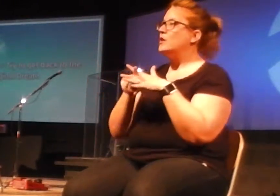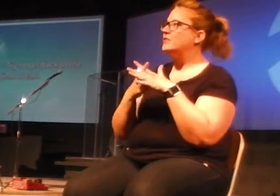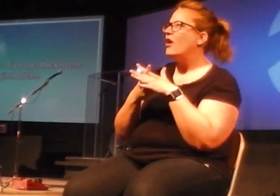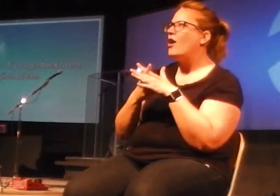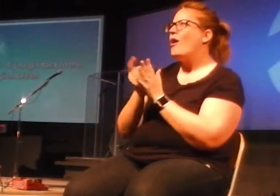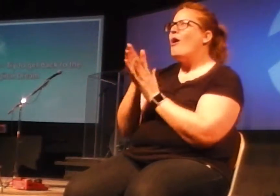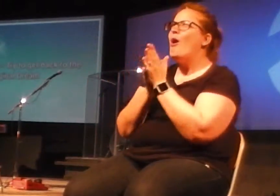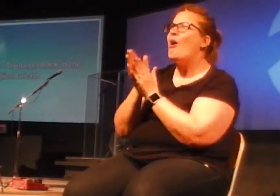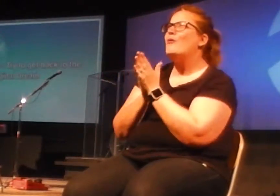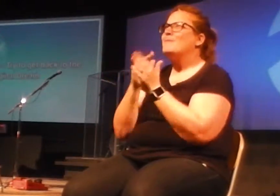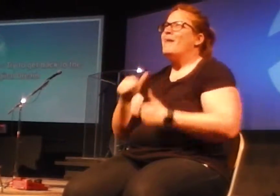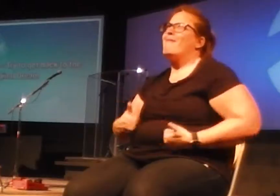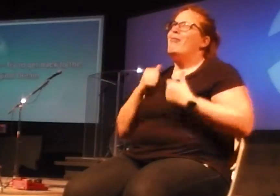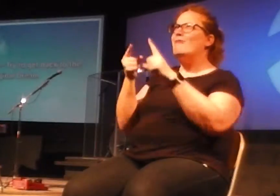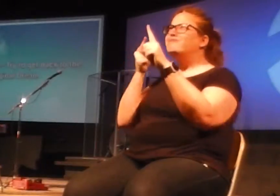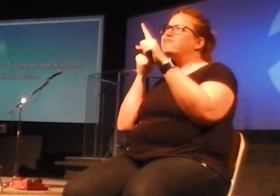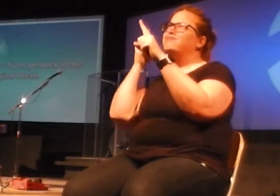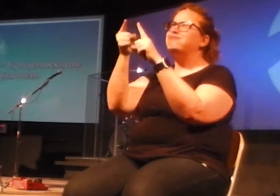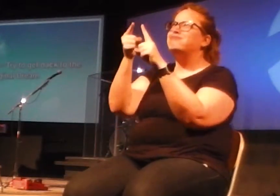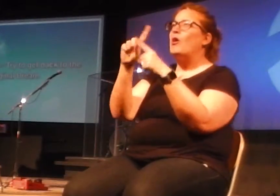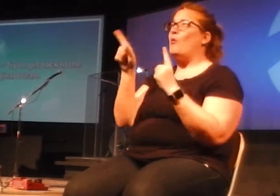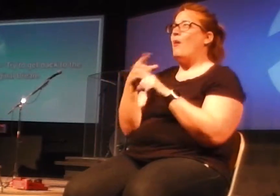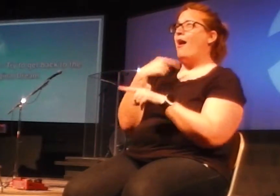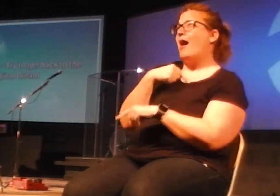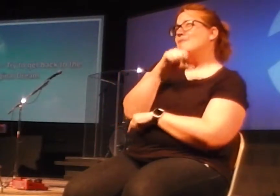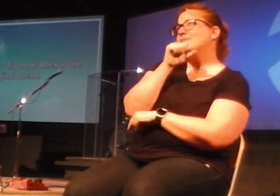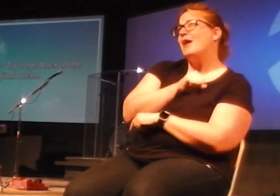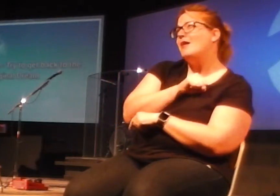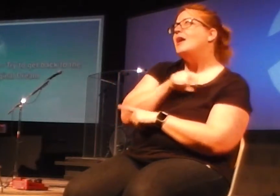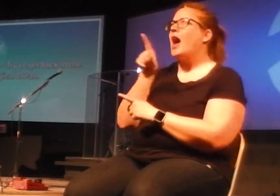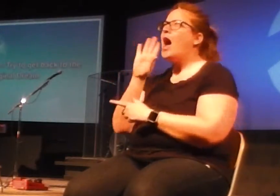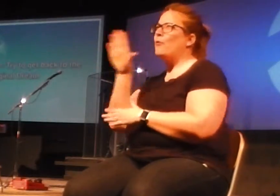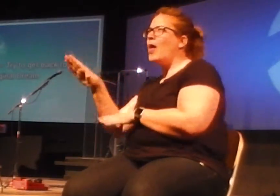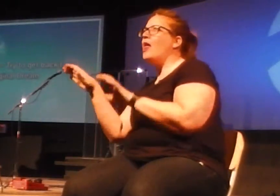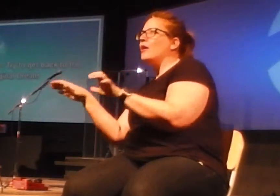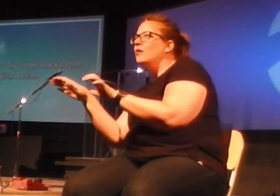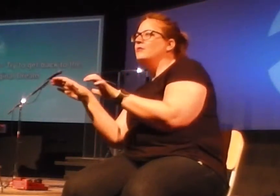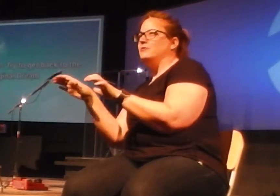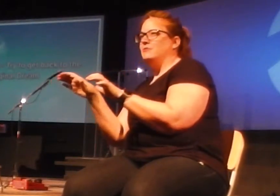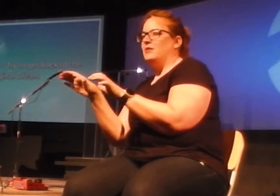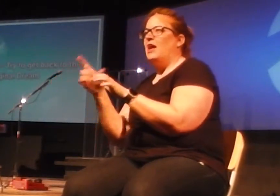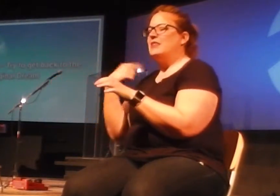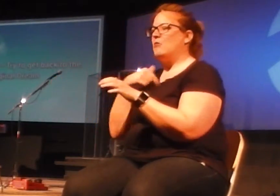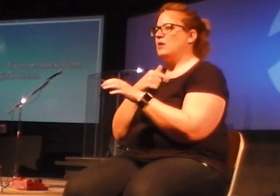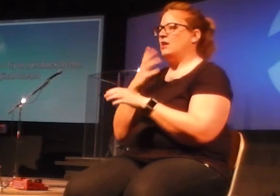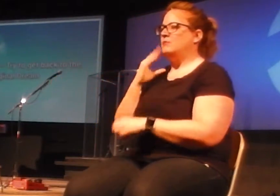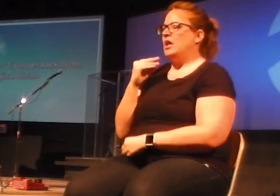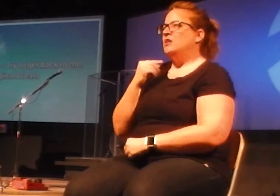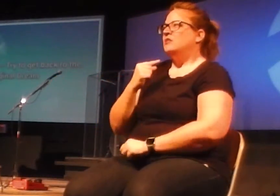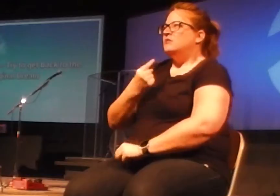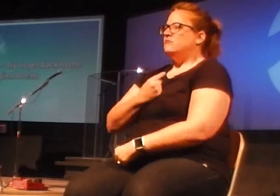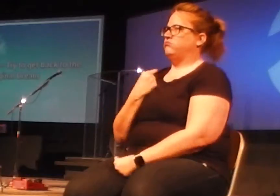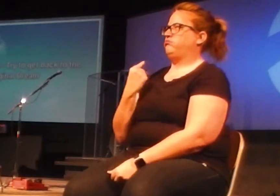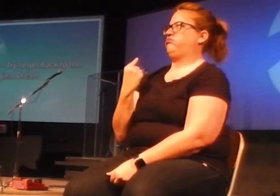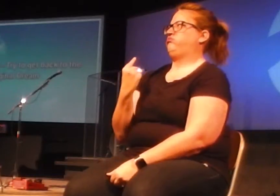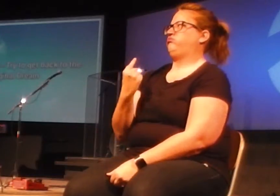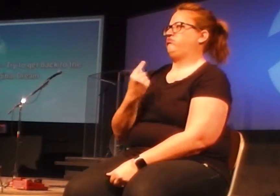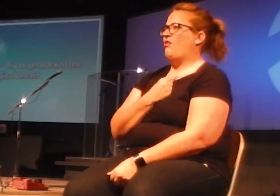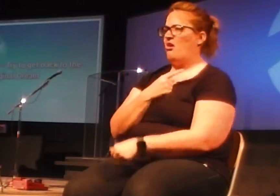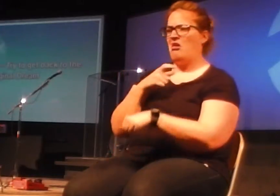for our lives. There's a clock and a compass. By this point, I'm going to be here. And then what happens is we go through a season of exile, where our clock and our compass get